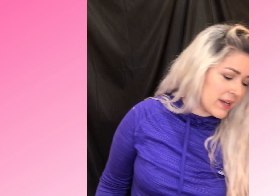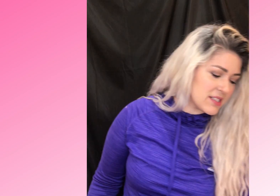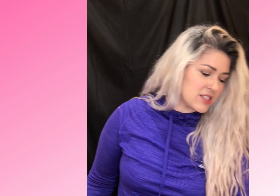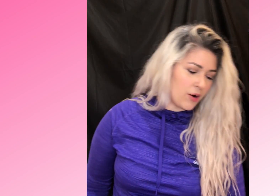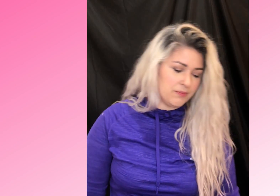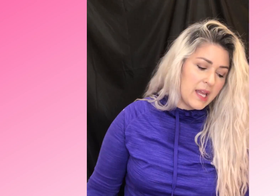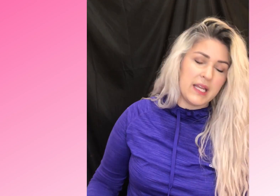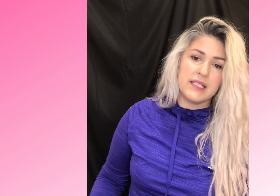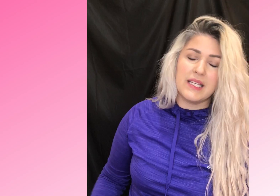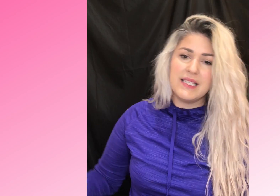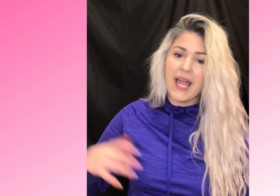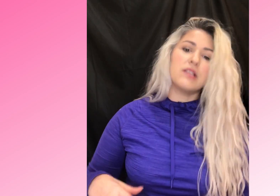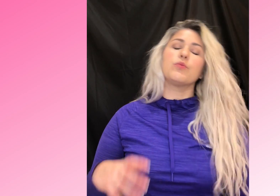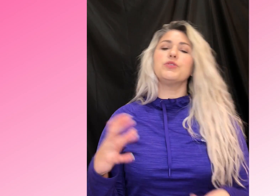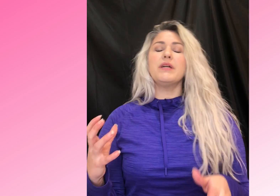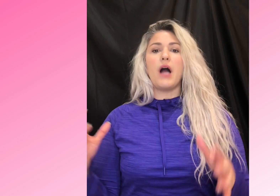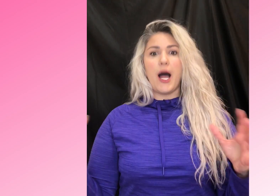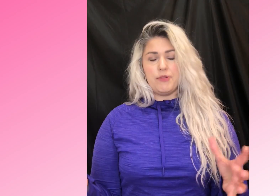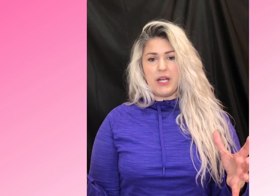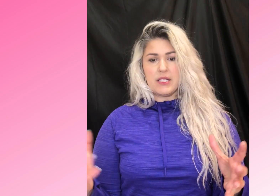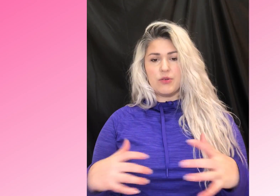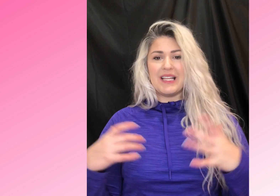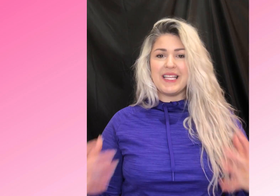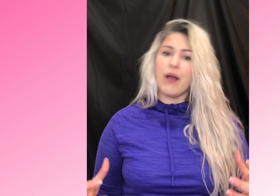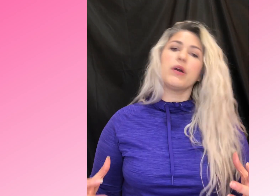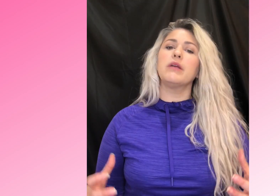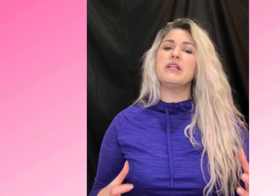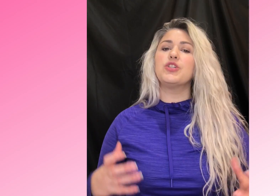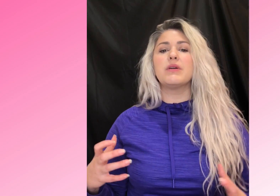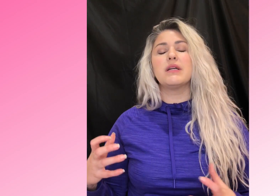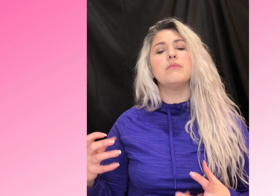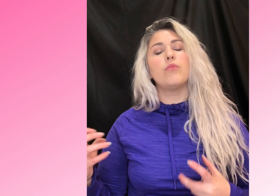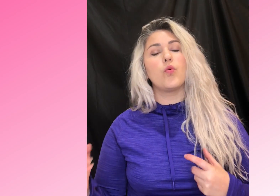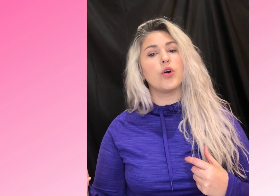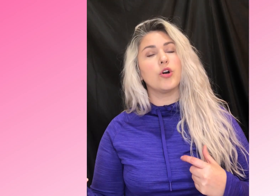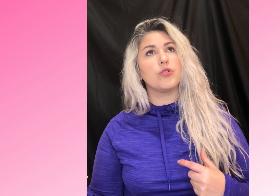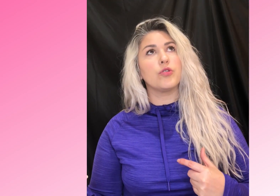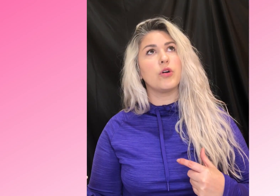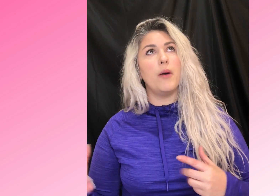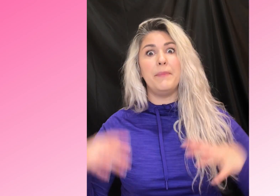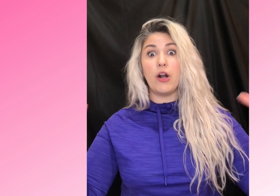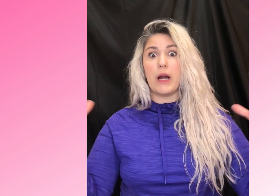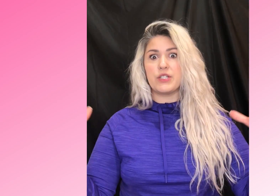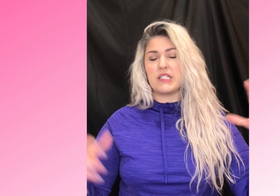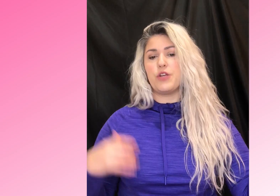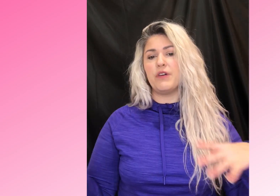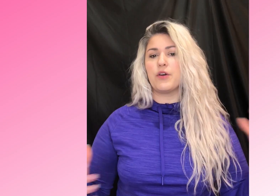All right. So in today, so we're doing objects. So today we're going to be doing more, bigger objects that you find